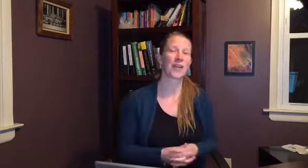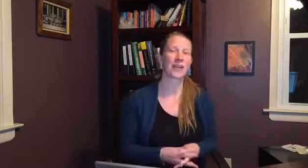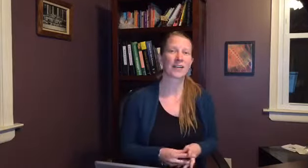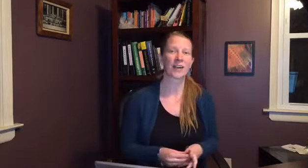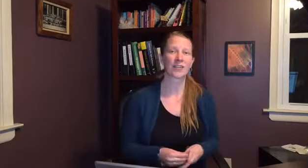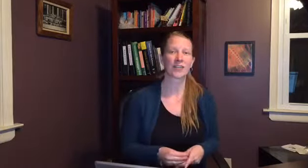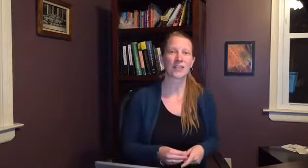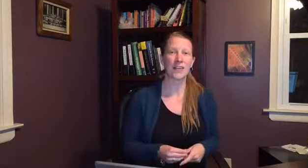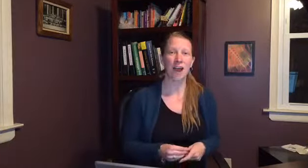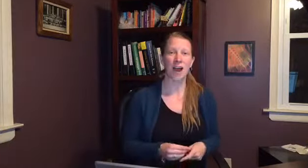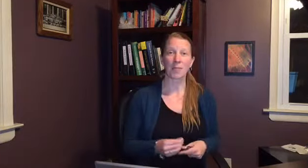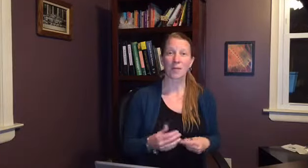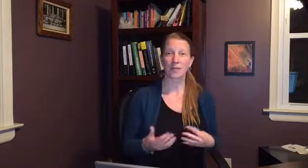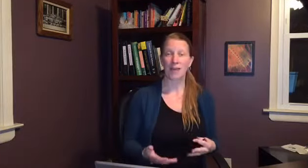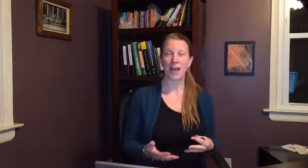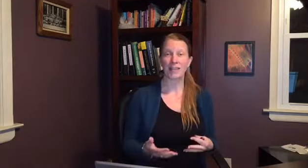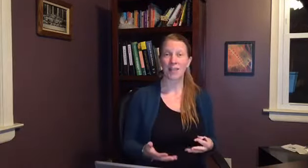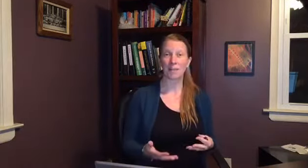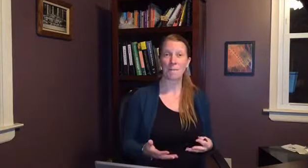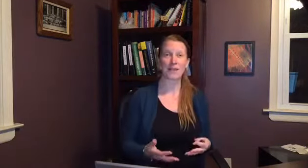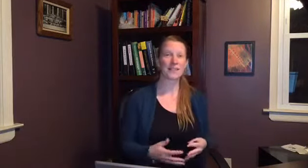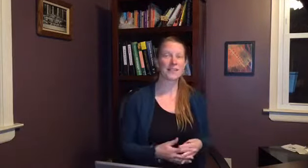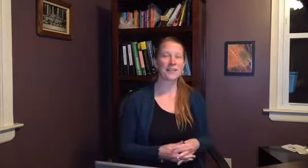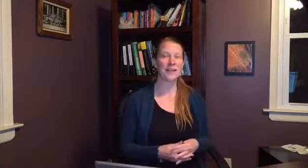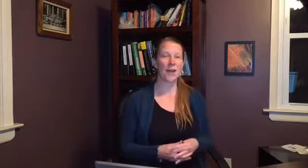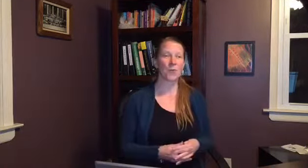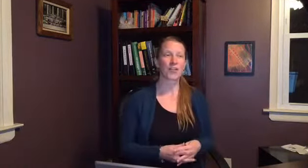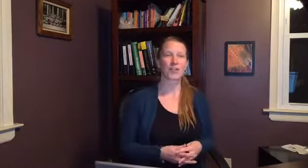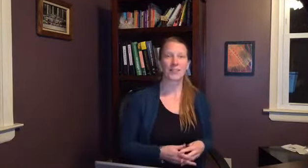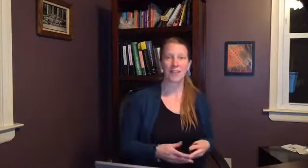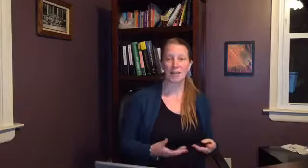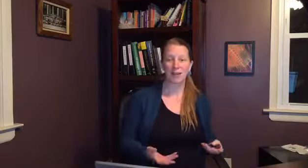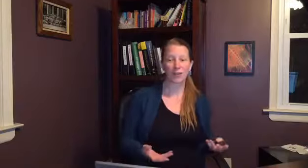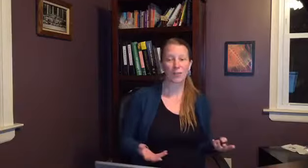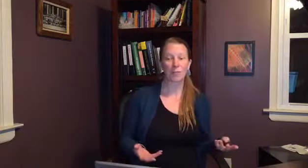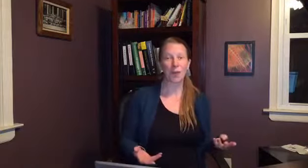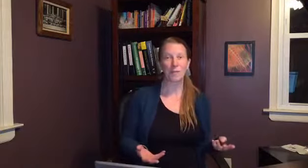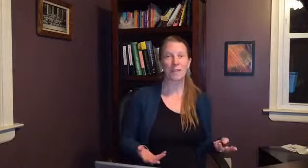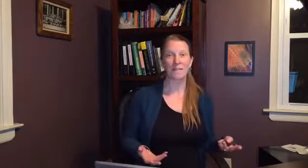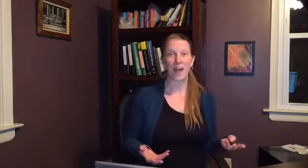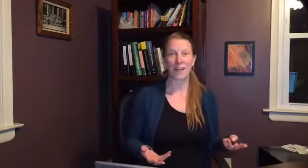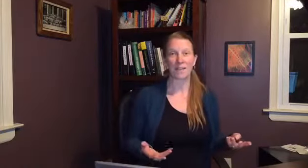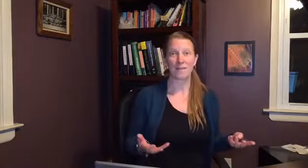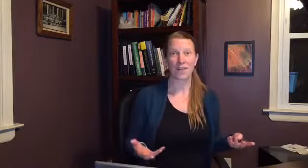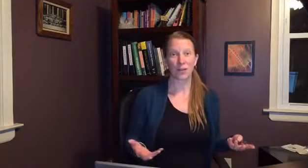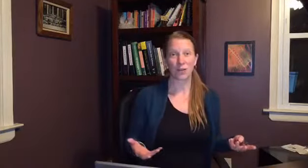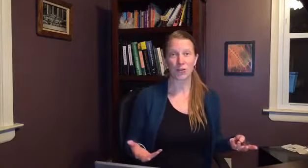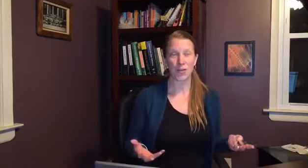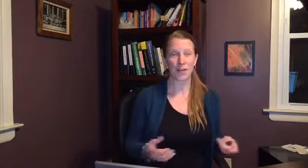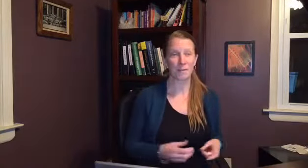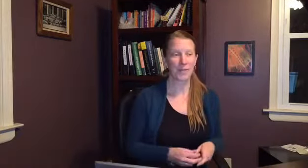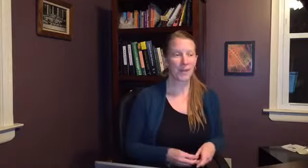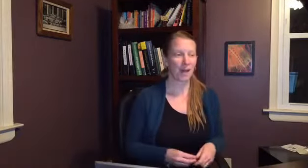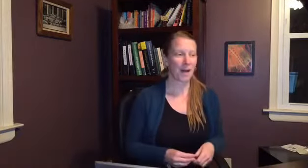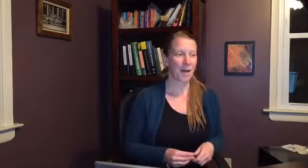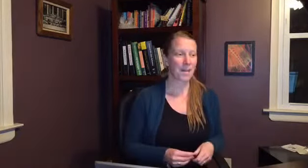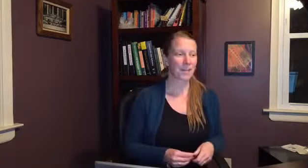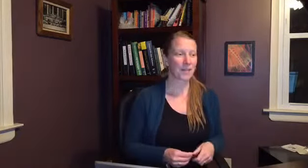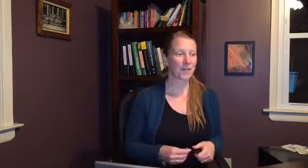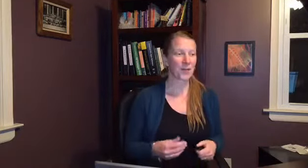gynecologist I provide telemedicine which is a medical appointment via video stream if you